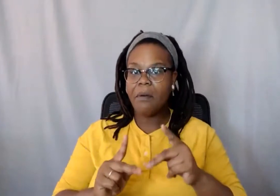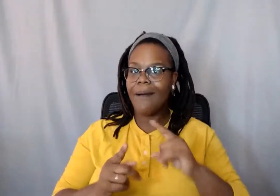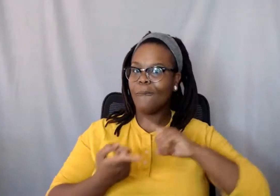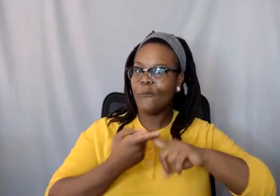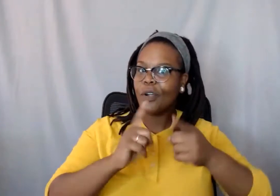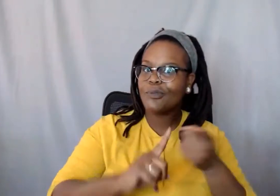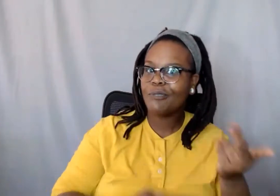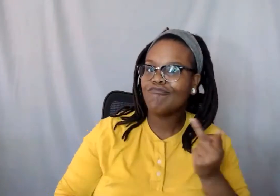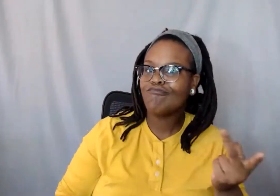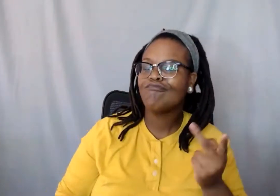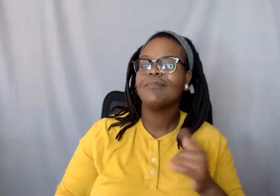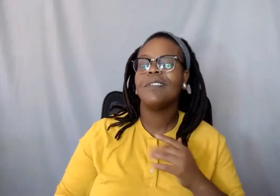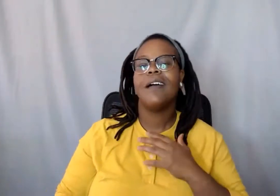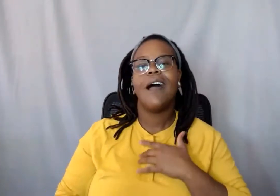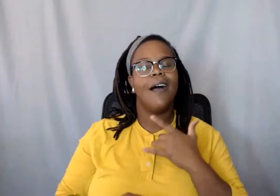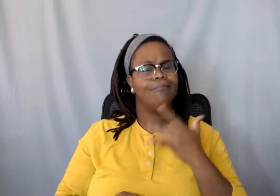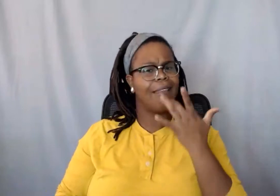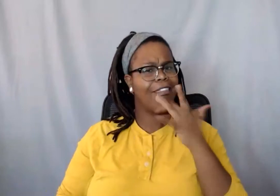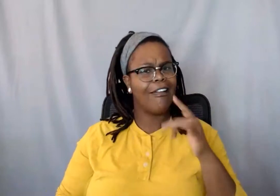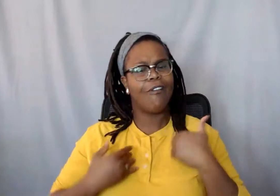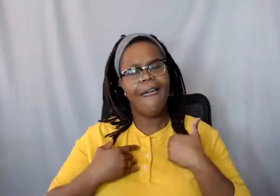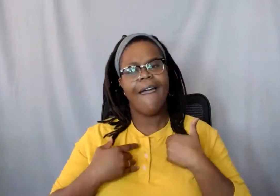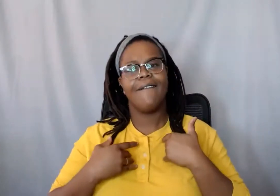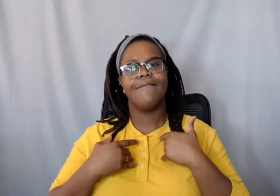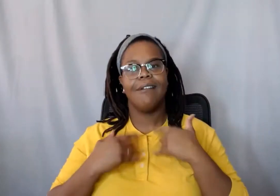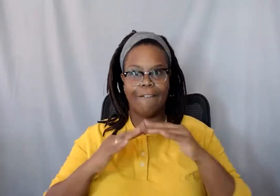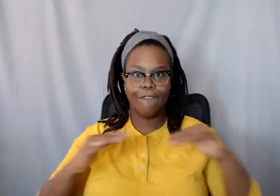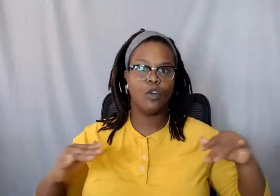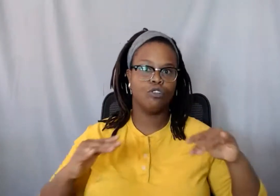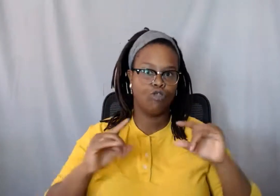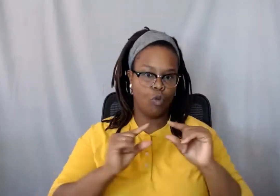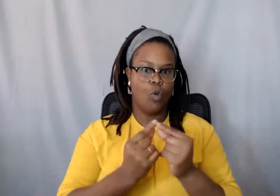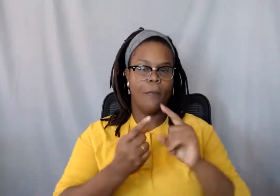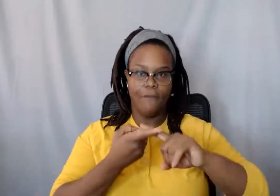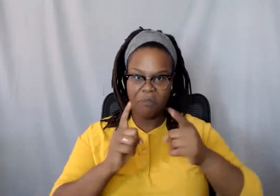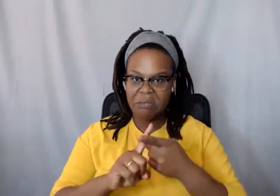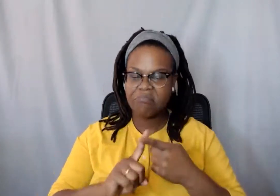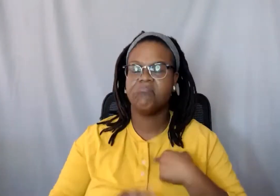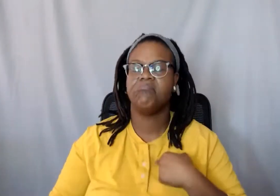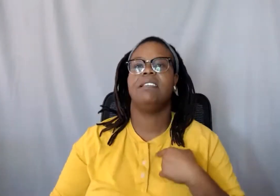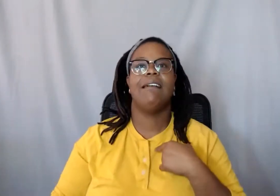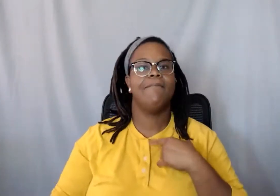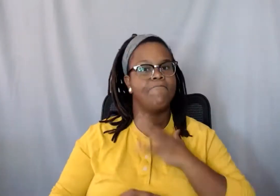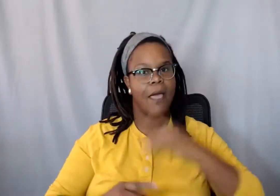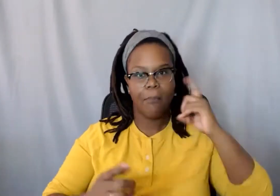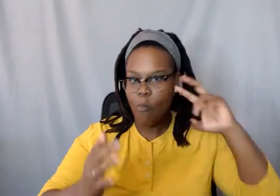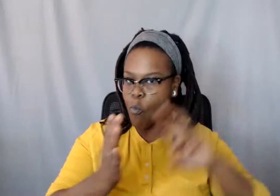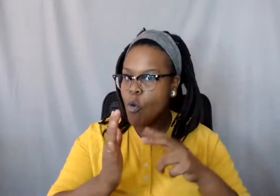have a mildly diverse group of friends. So I've made it a point to learn more about the different